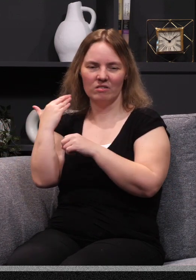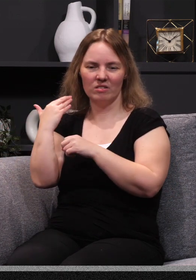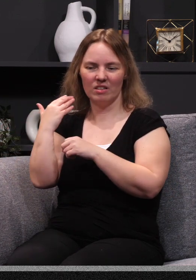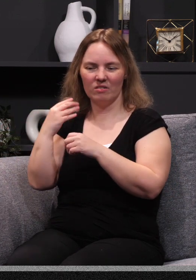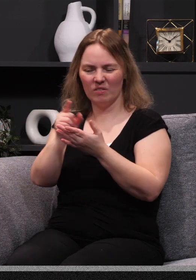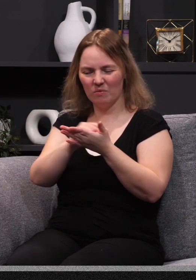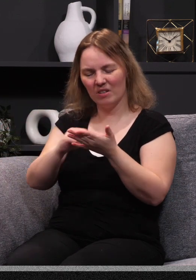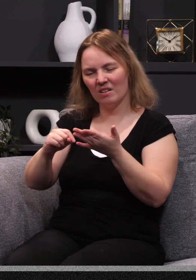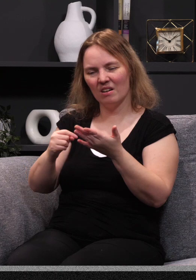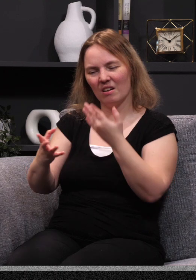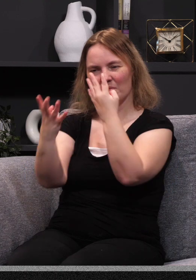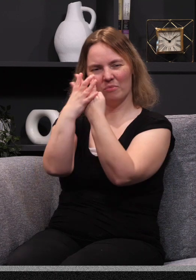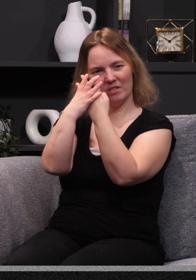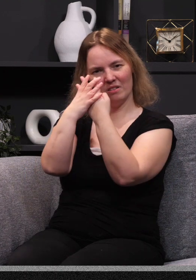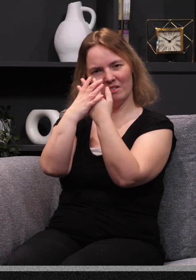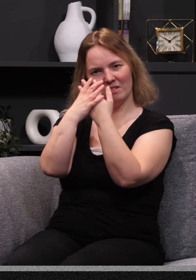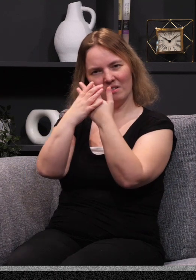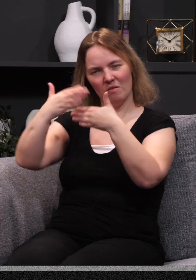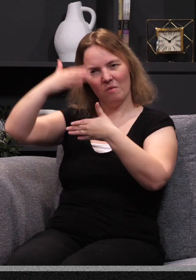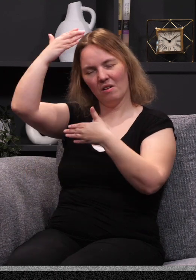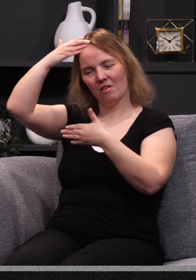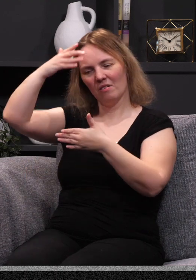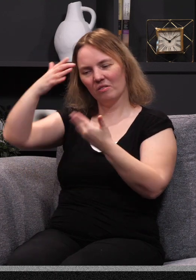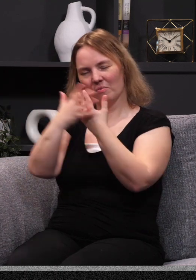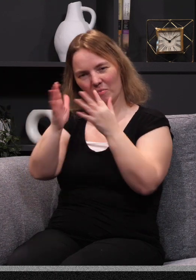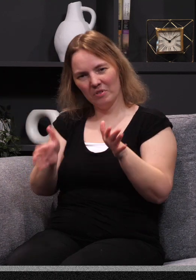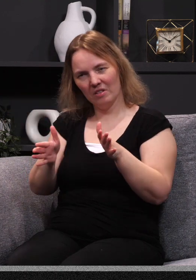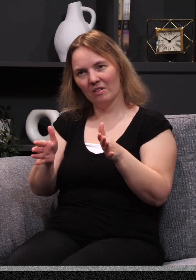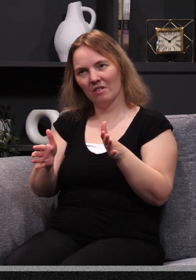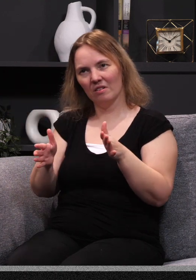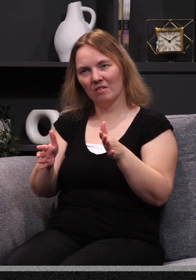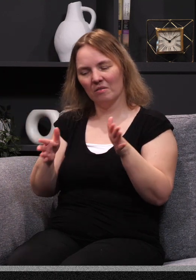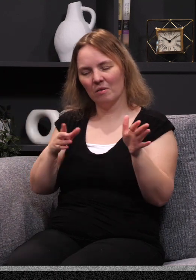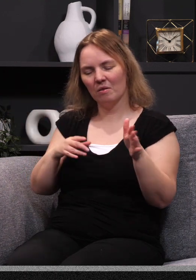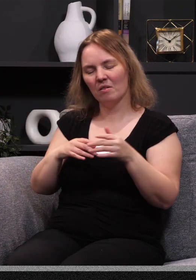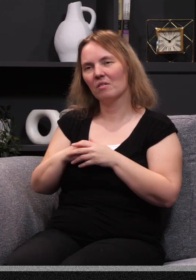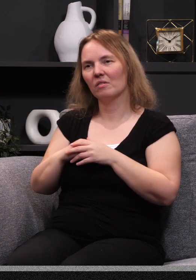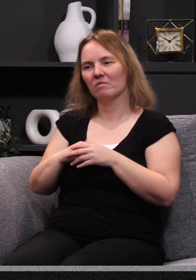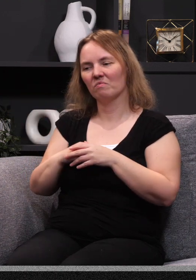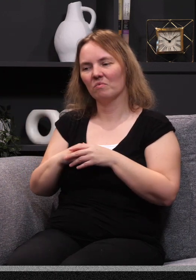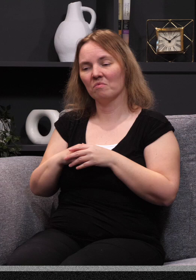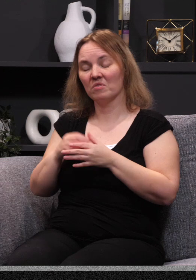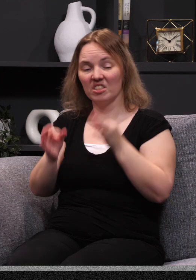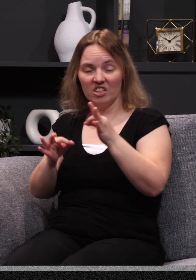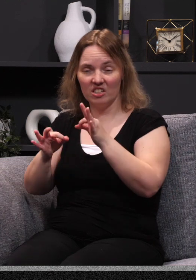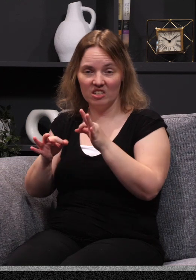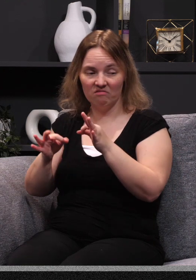found written on a prison cell wall. The prisoner there was sentenced for execution, not what the crime